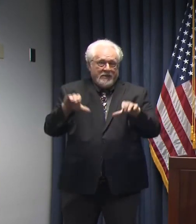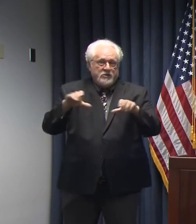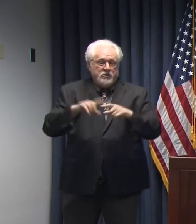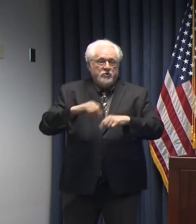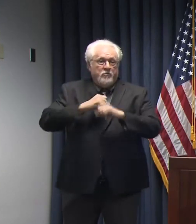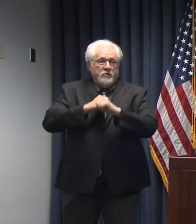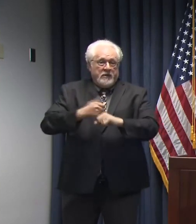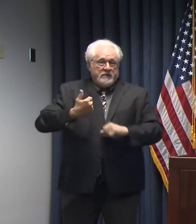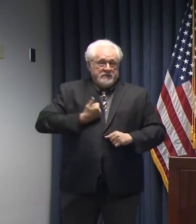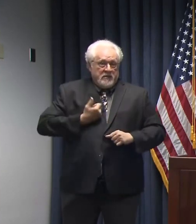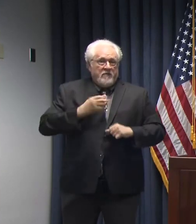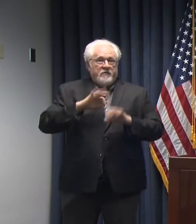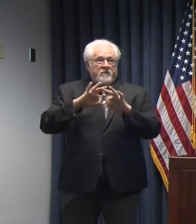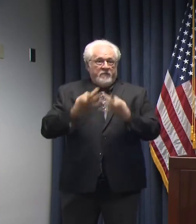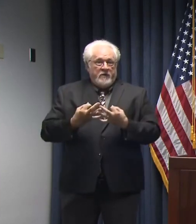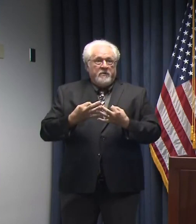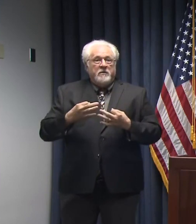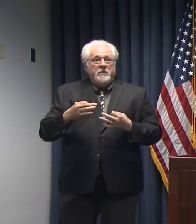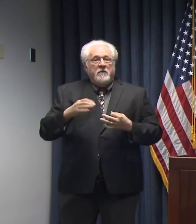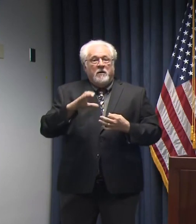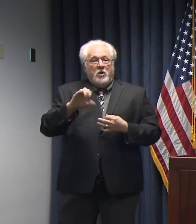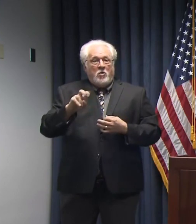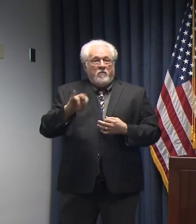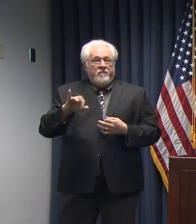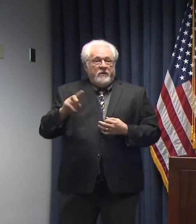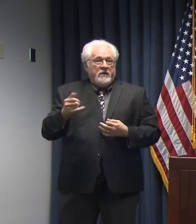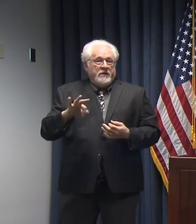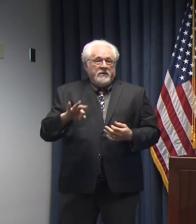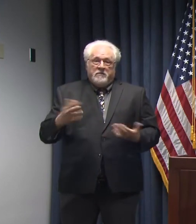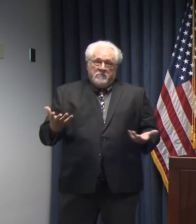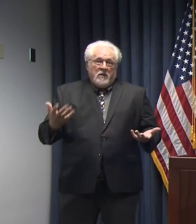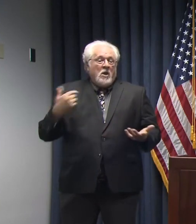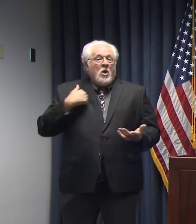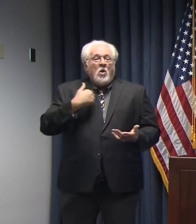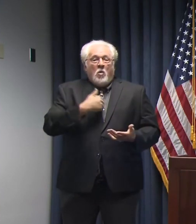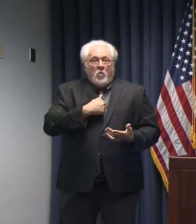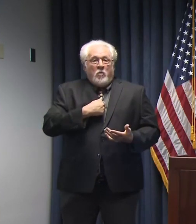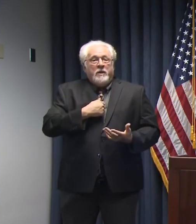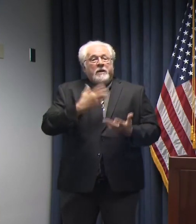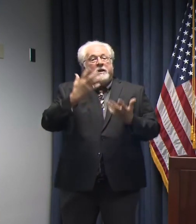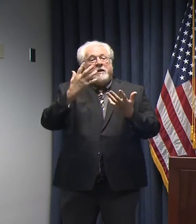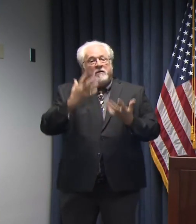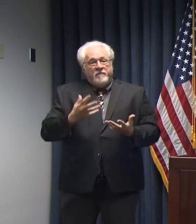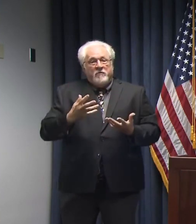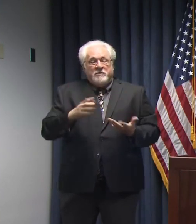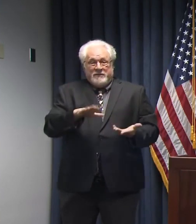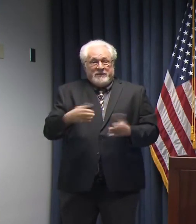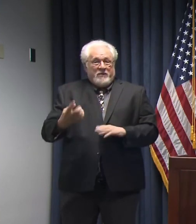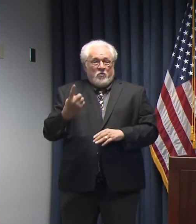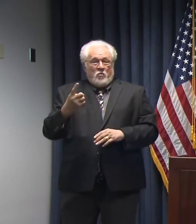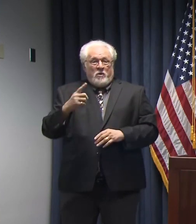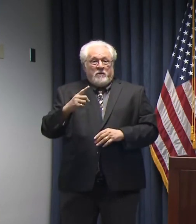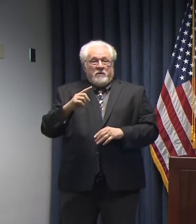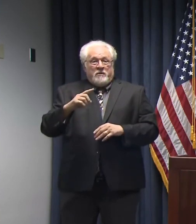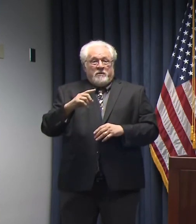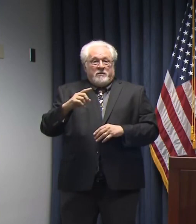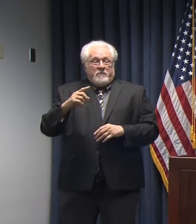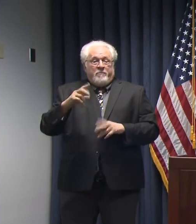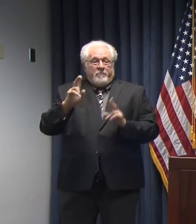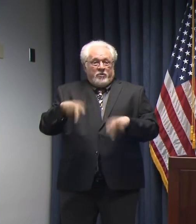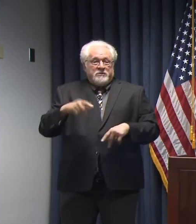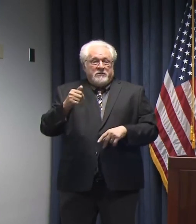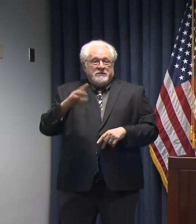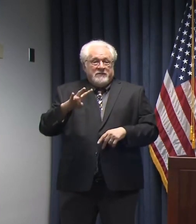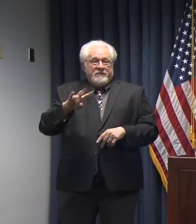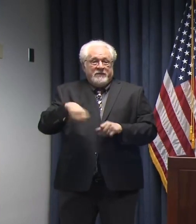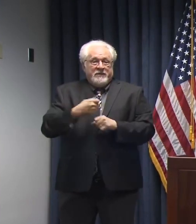protect themselves and their families from COVID-19. We unfortunately announced a death in a 17-year-old yesterday. I mean, we know that